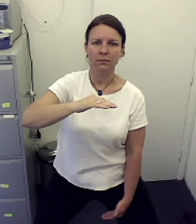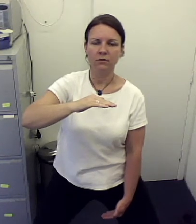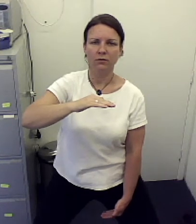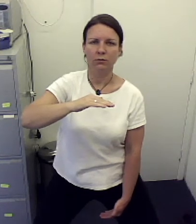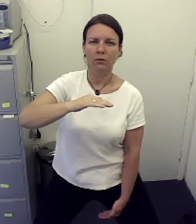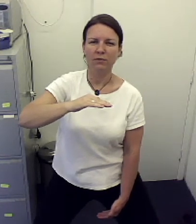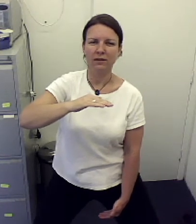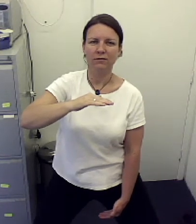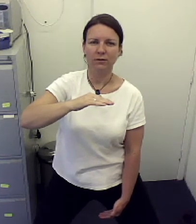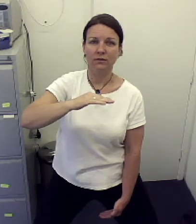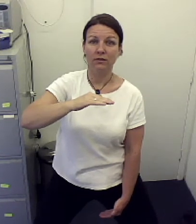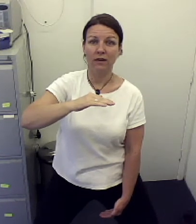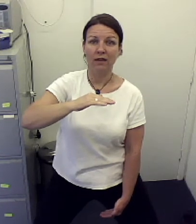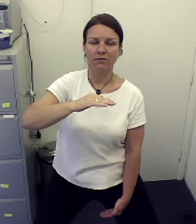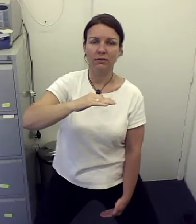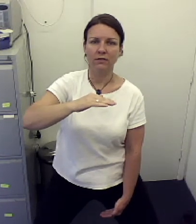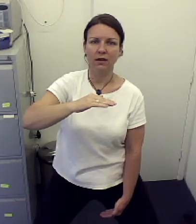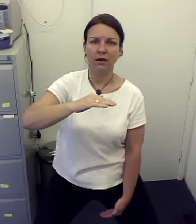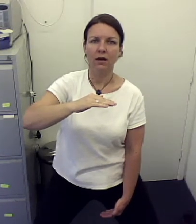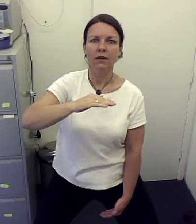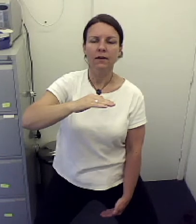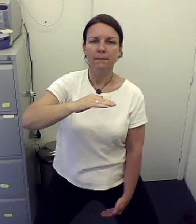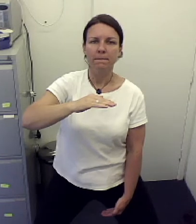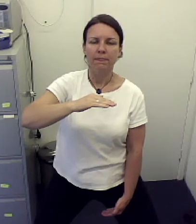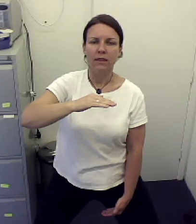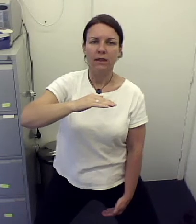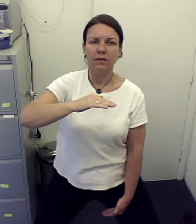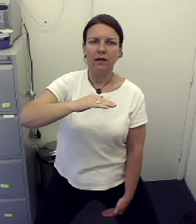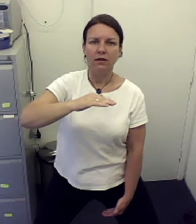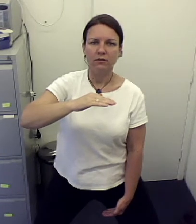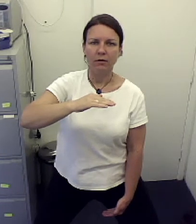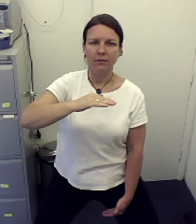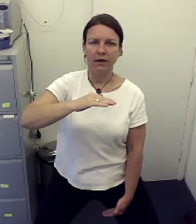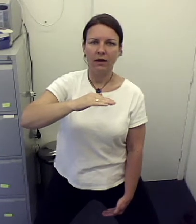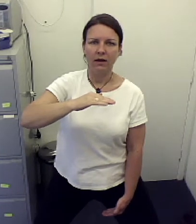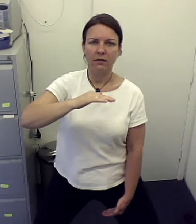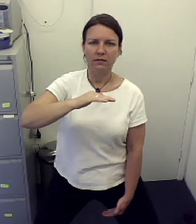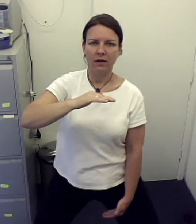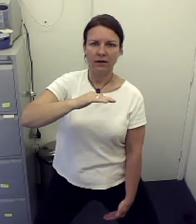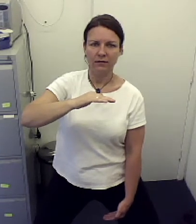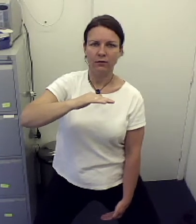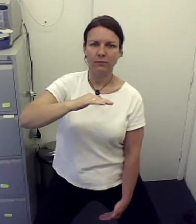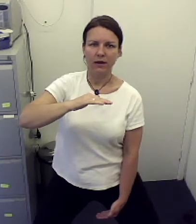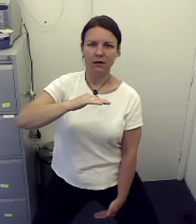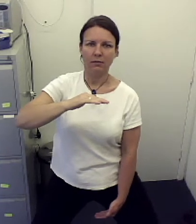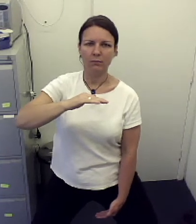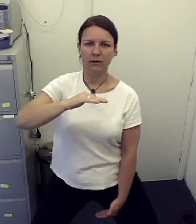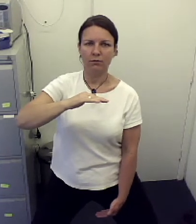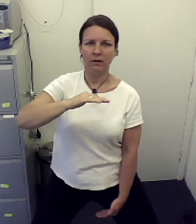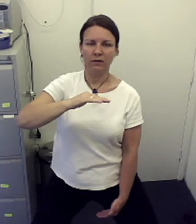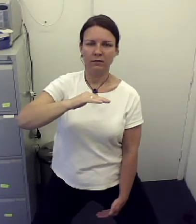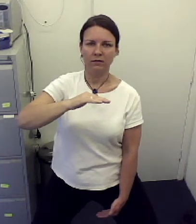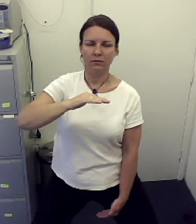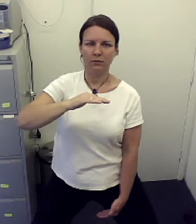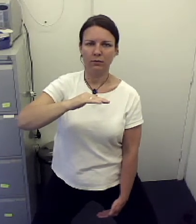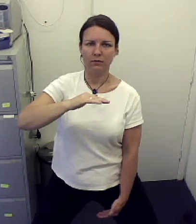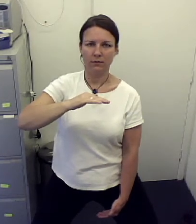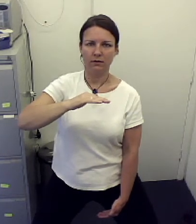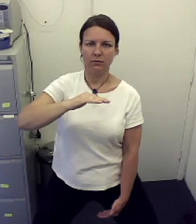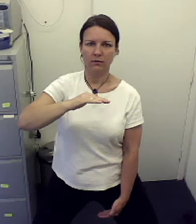some sort of warmth and the air feels thicker. Then I stop there. And that tells me how big my cording is into Zoe's hold